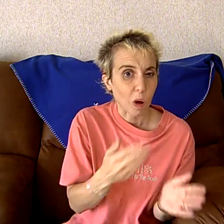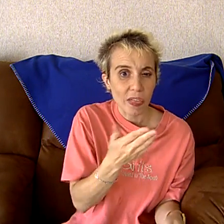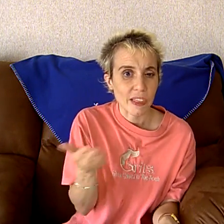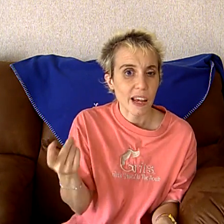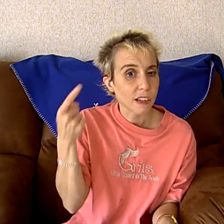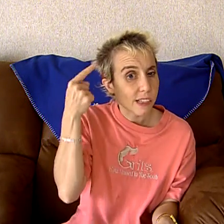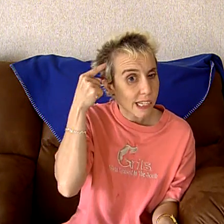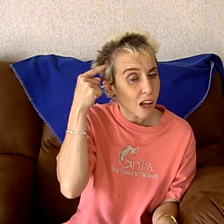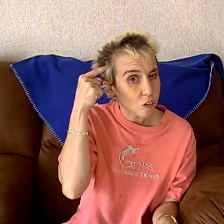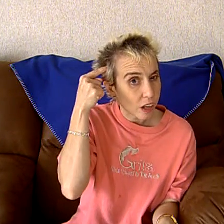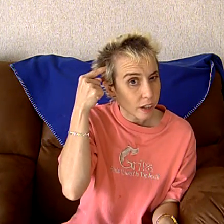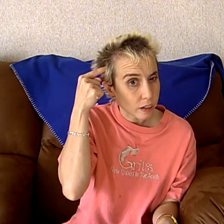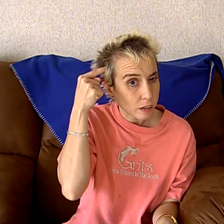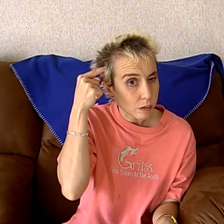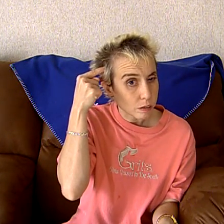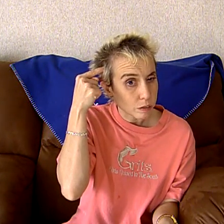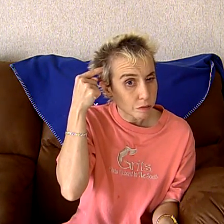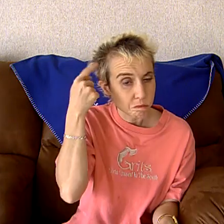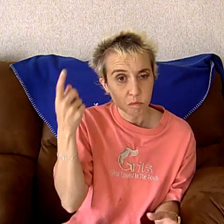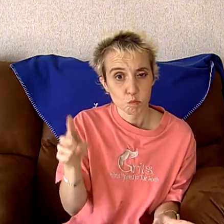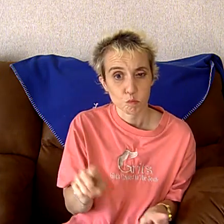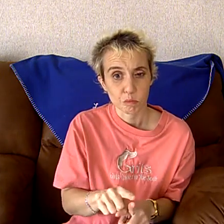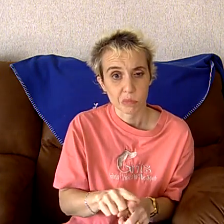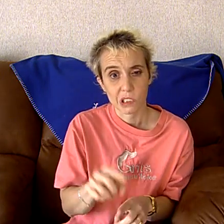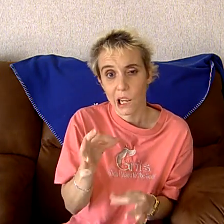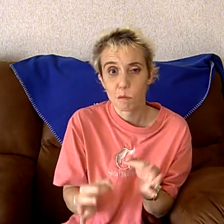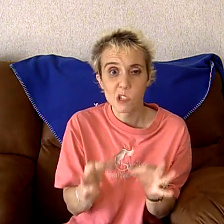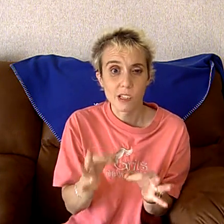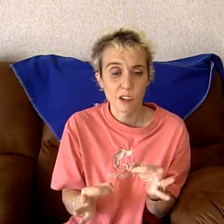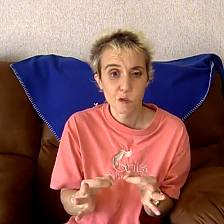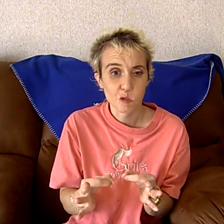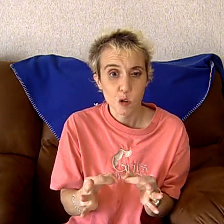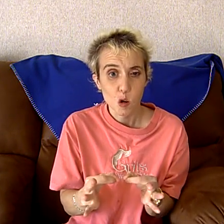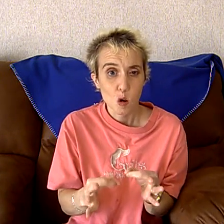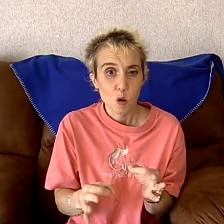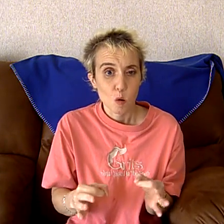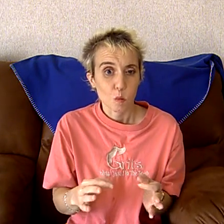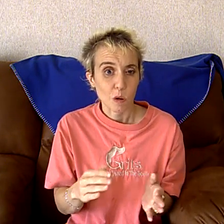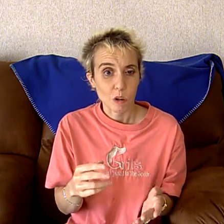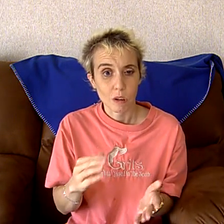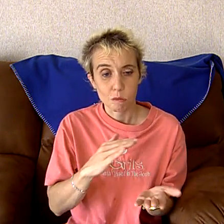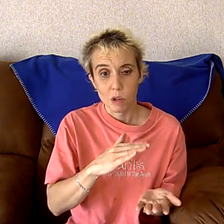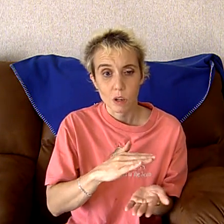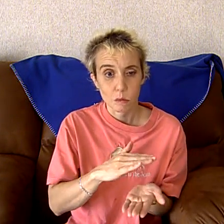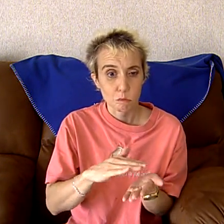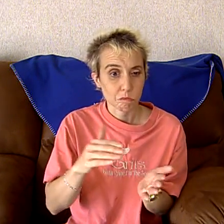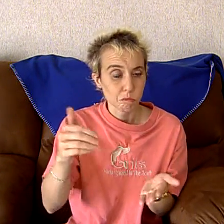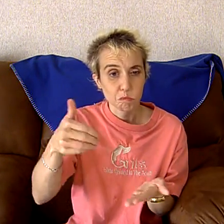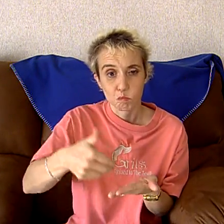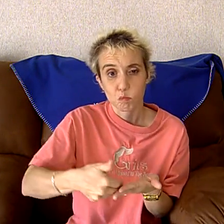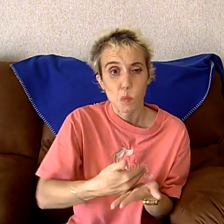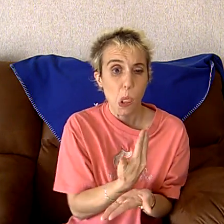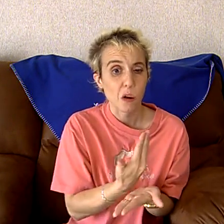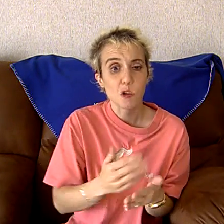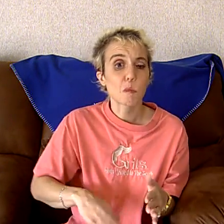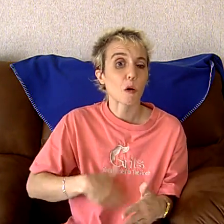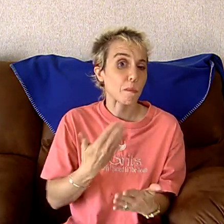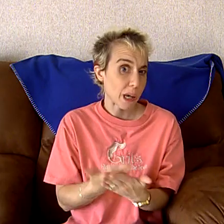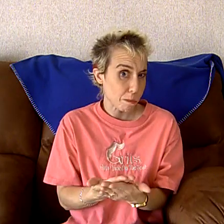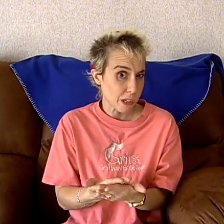what things sound like. Same as if we were, um, a newborn baby.